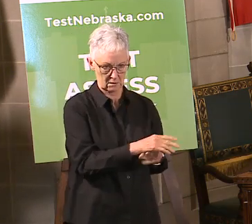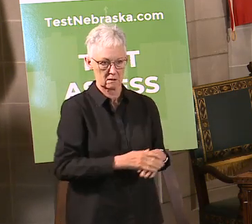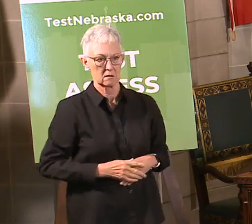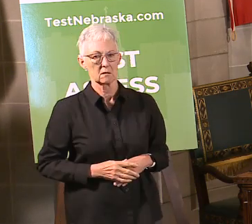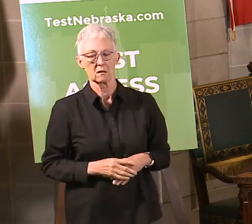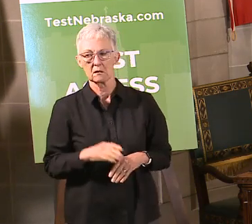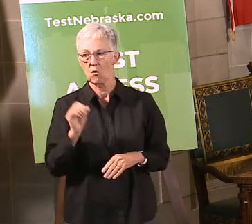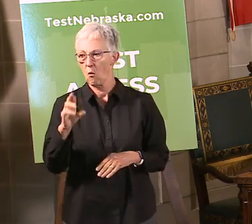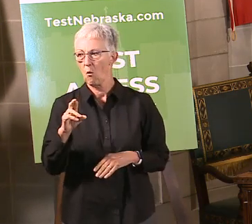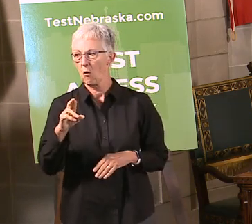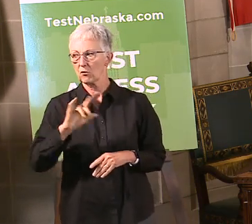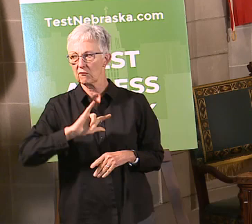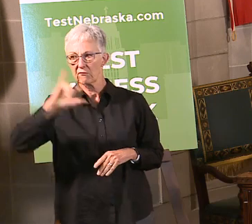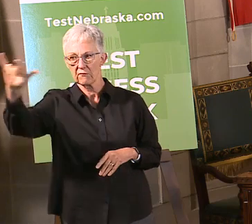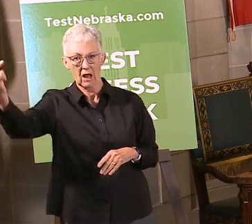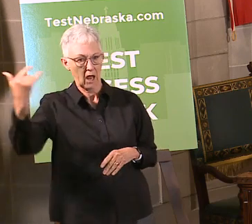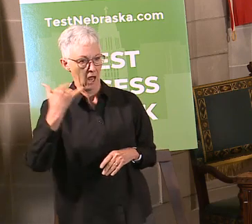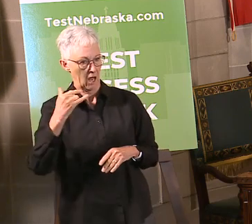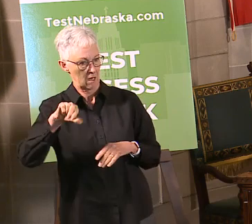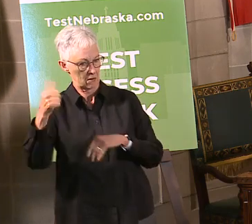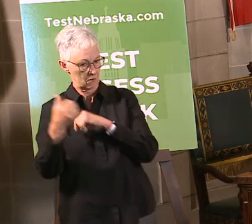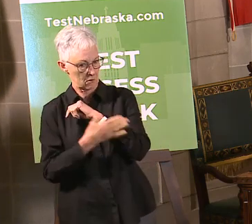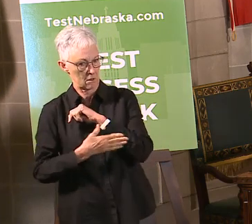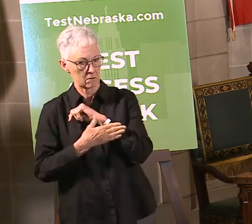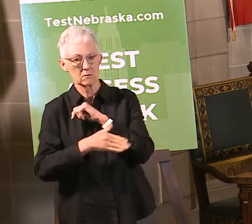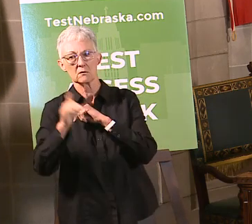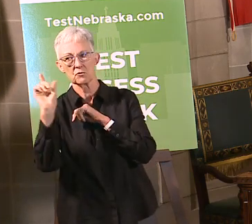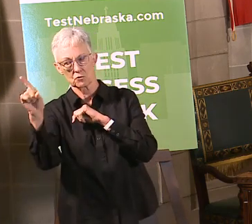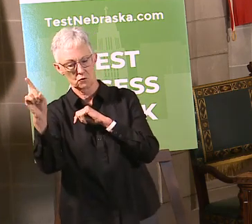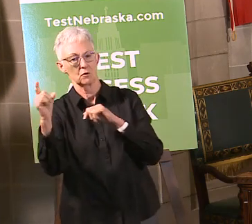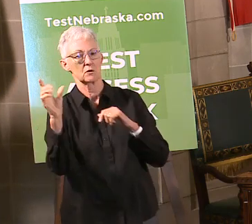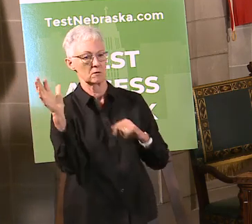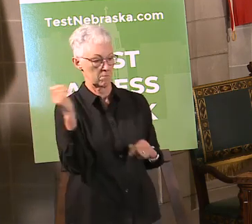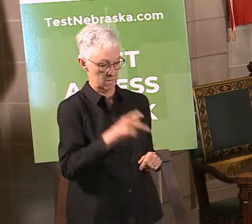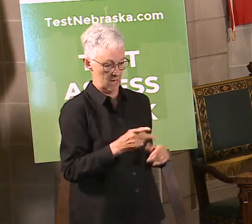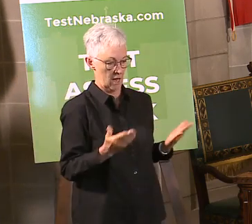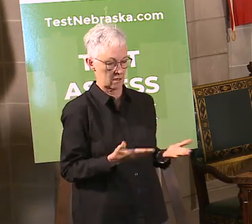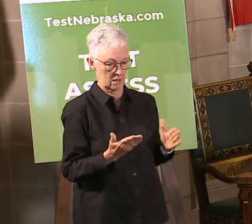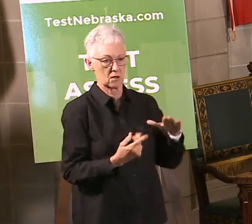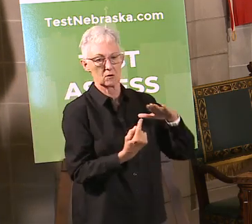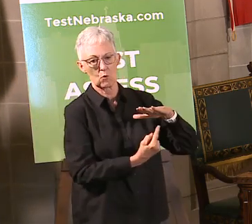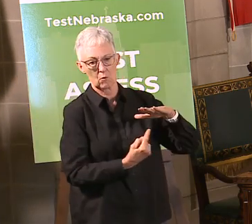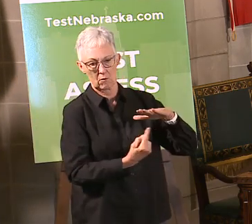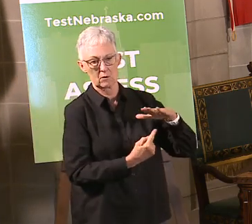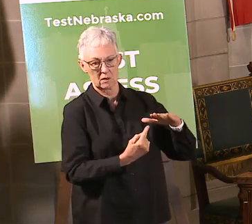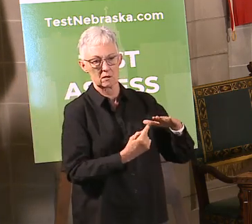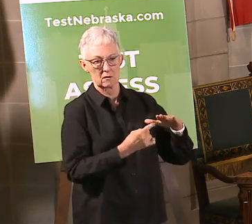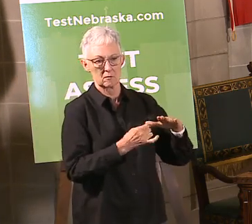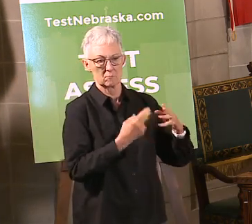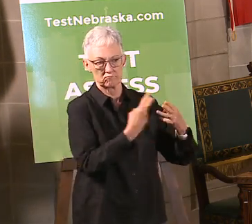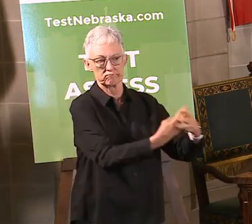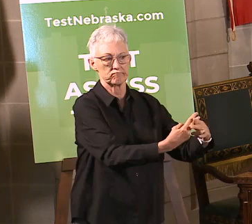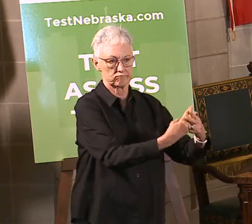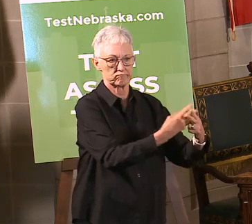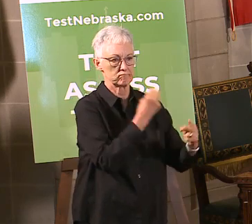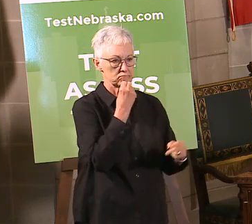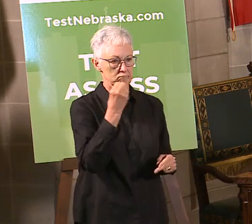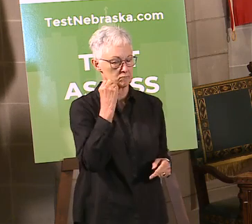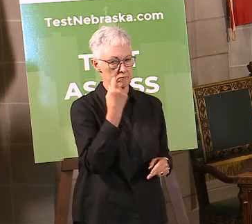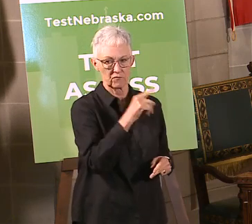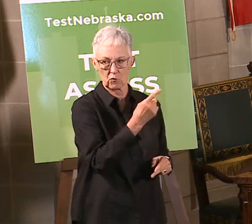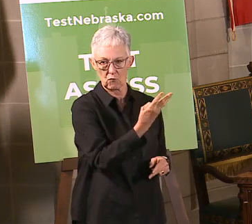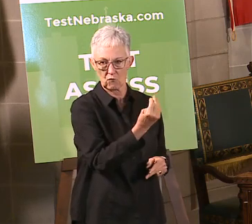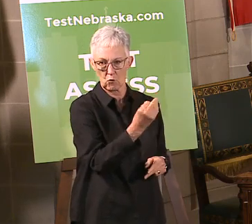crosses the border. It doesn't apply to people who commute, you know, whether you're in Council Bluffs in Omaha or South Sioux City in Sioux City or